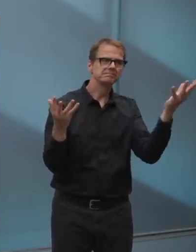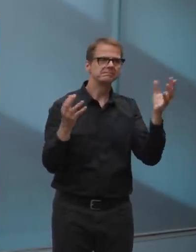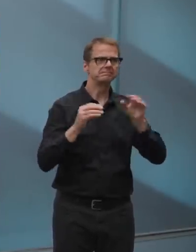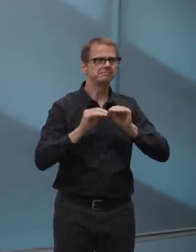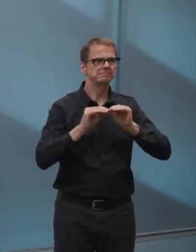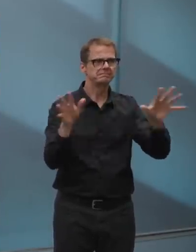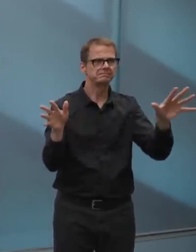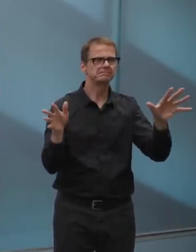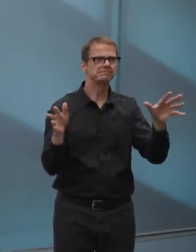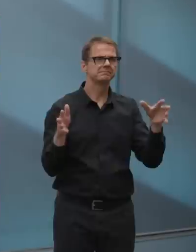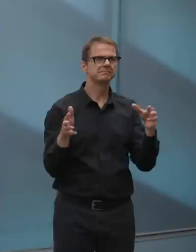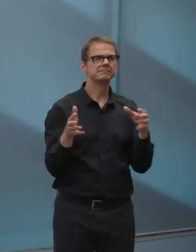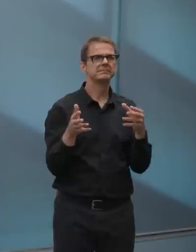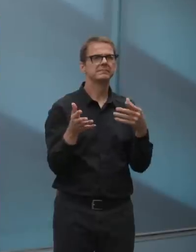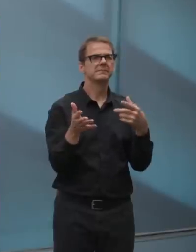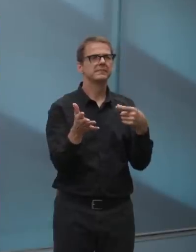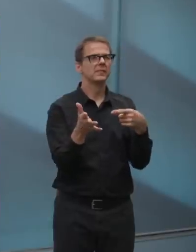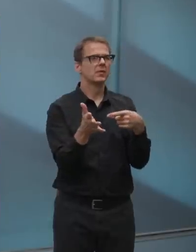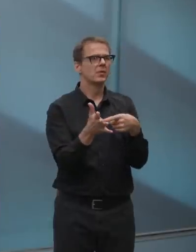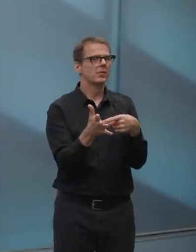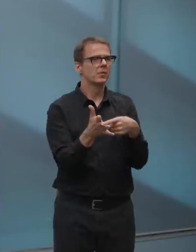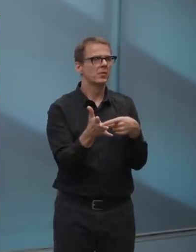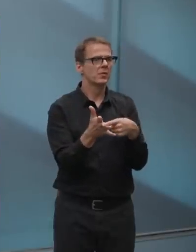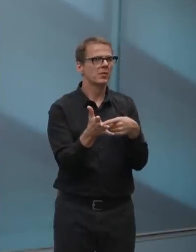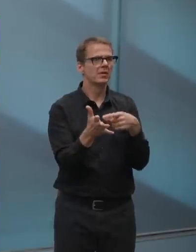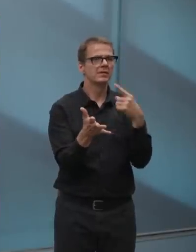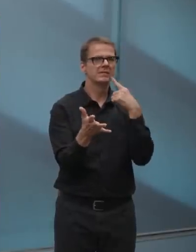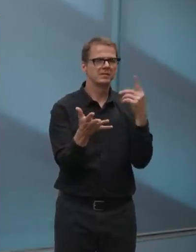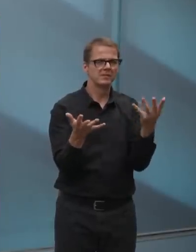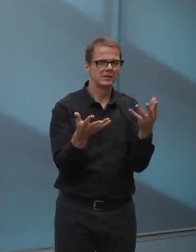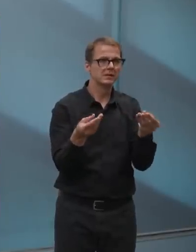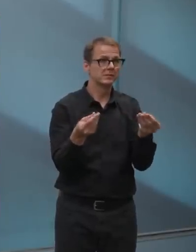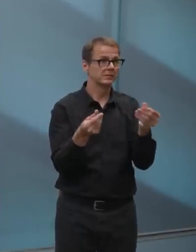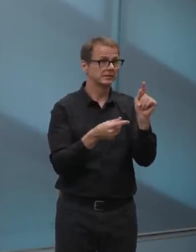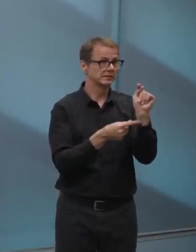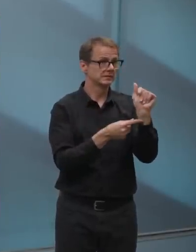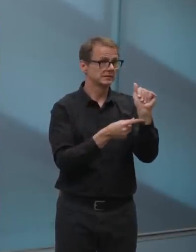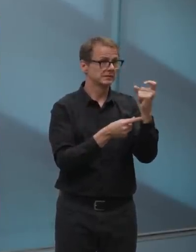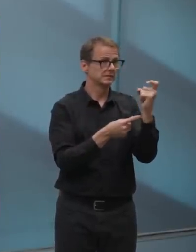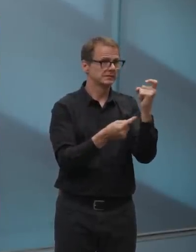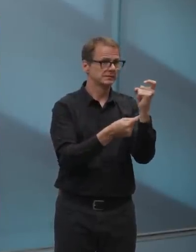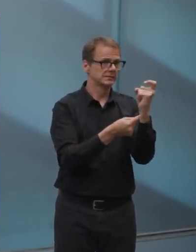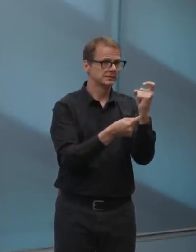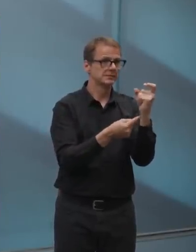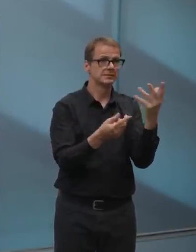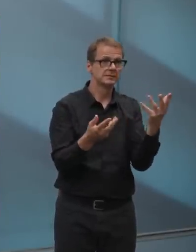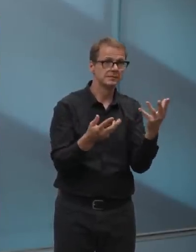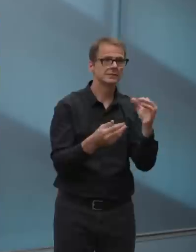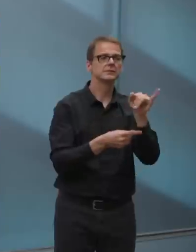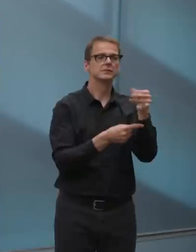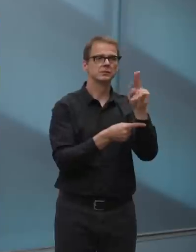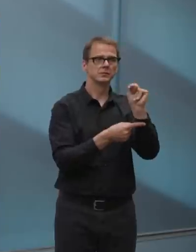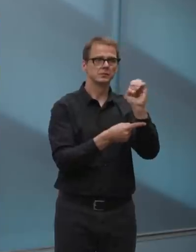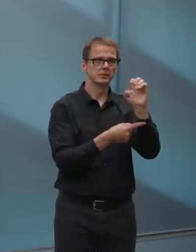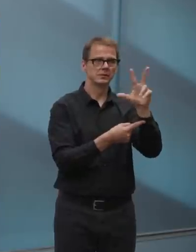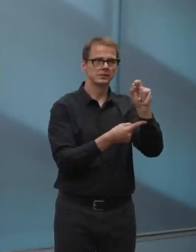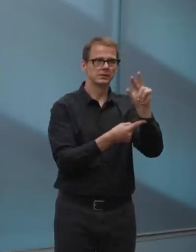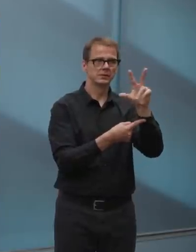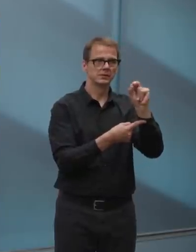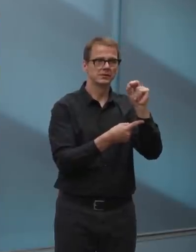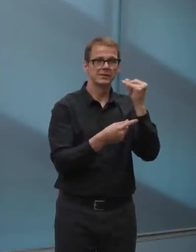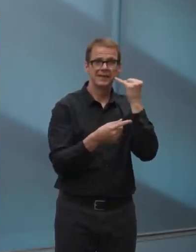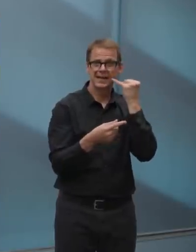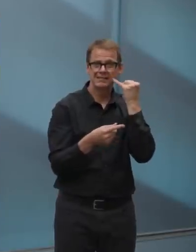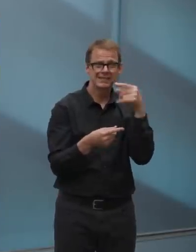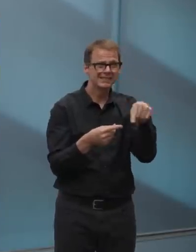Uh, but this year late penalties will not be charged until September 1st. We are offering this flexibility for those who cannot pay due